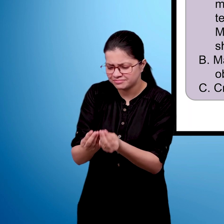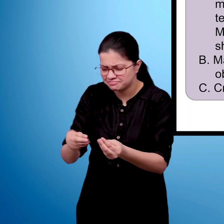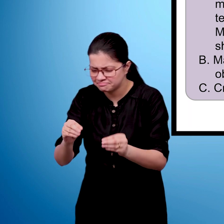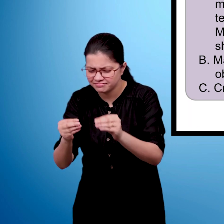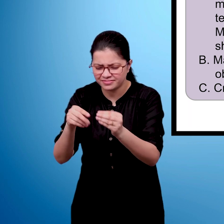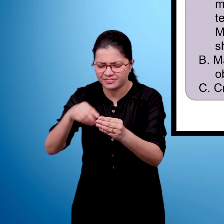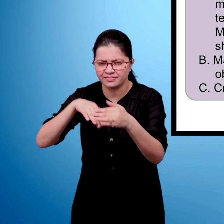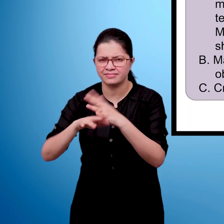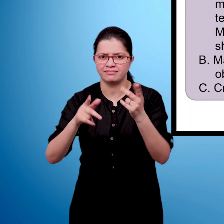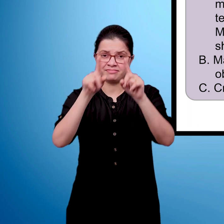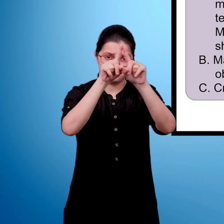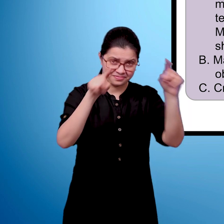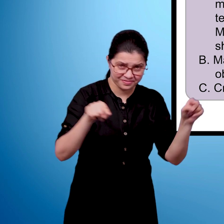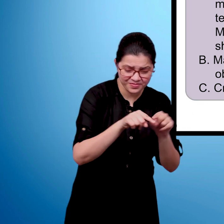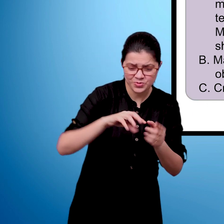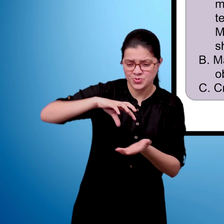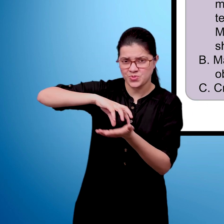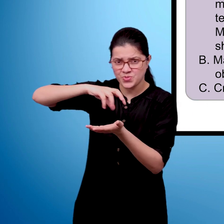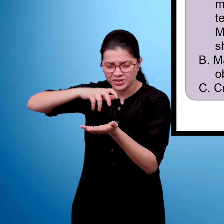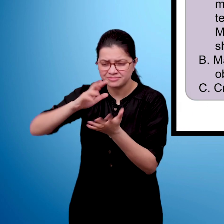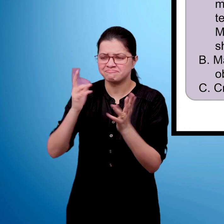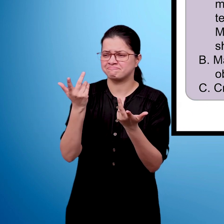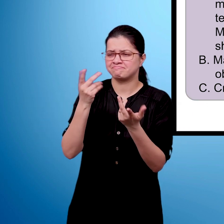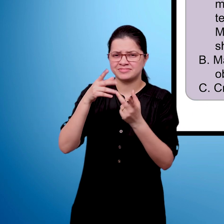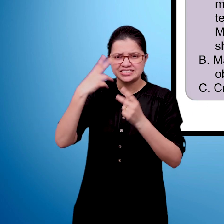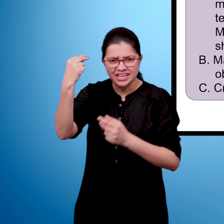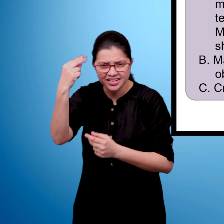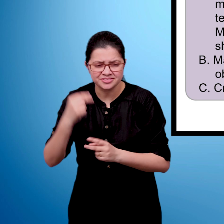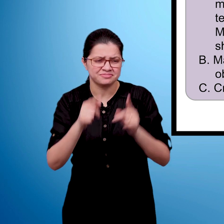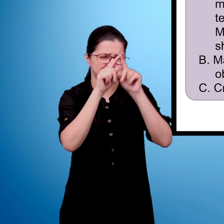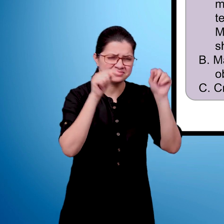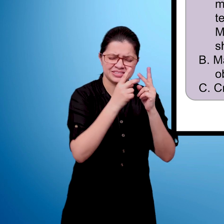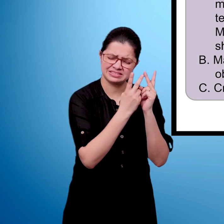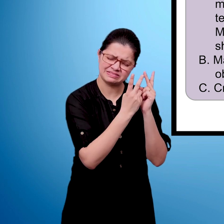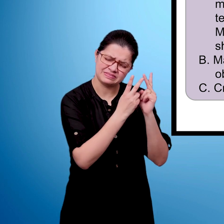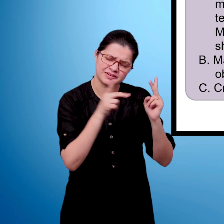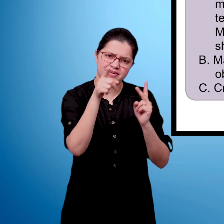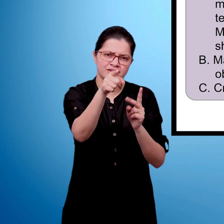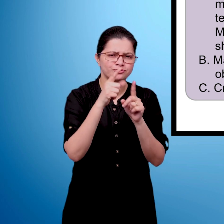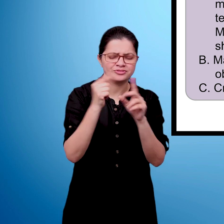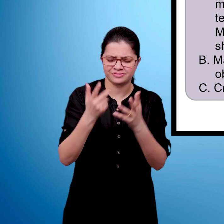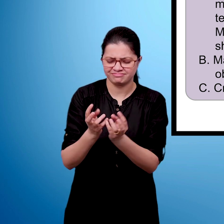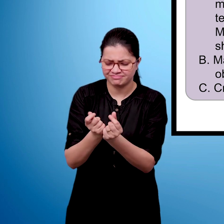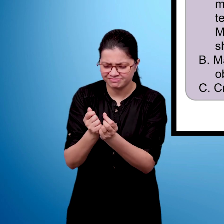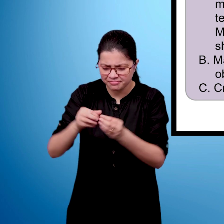pictures.